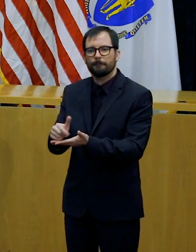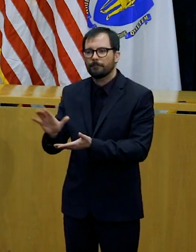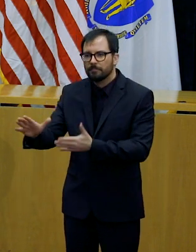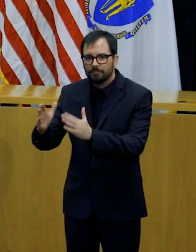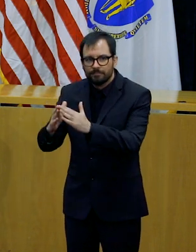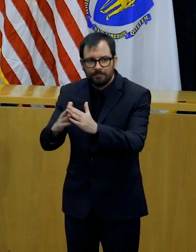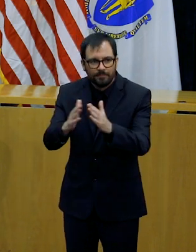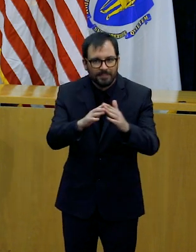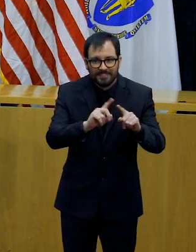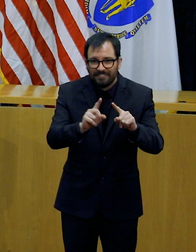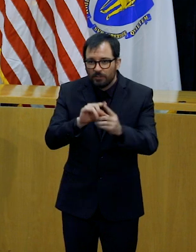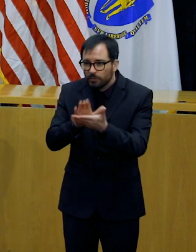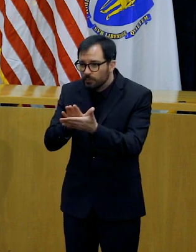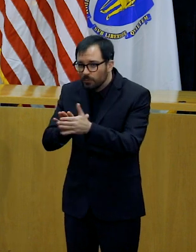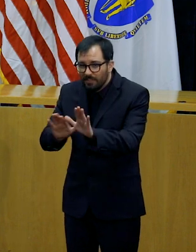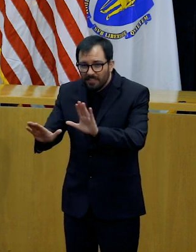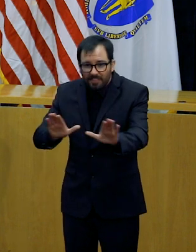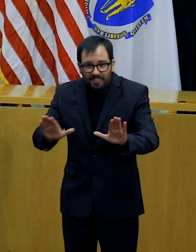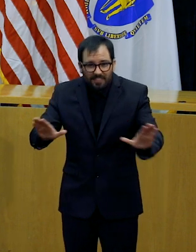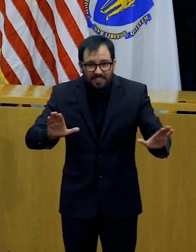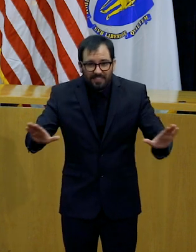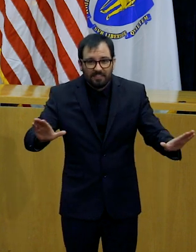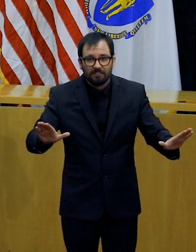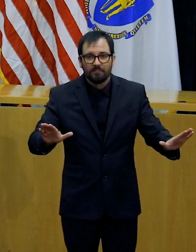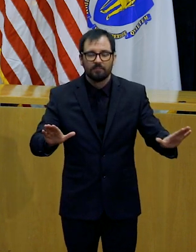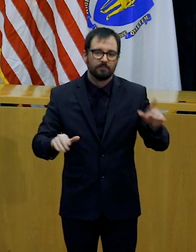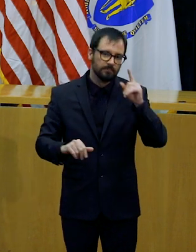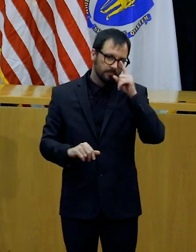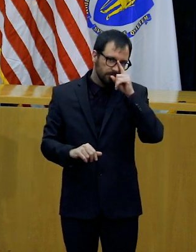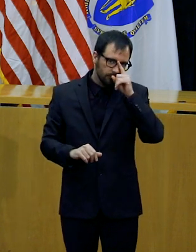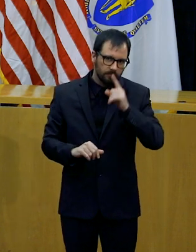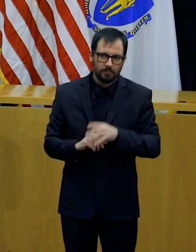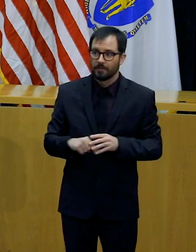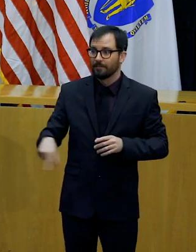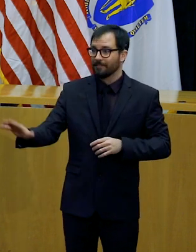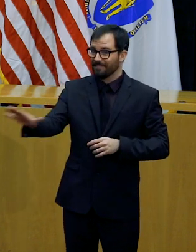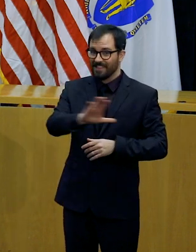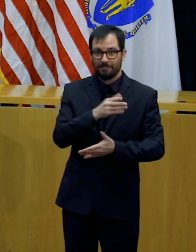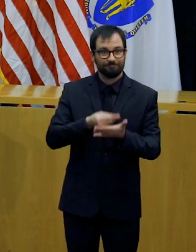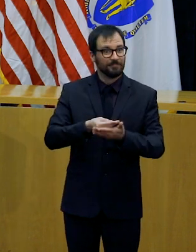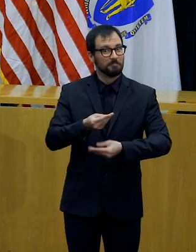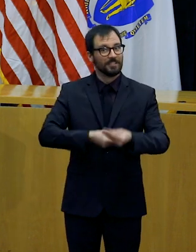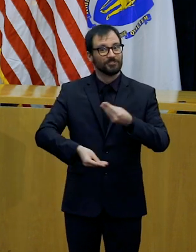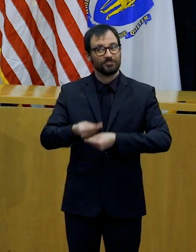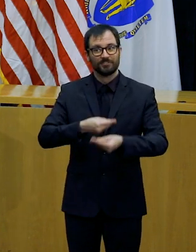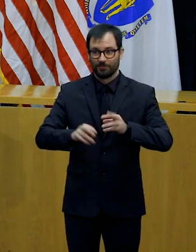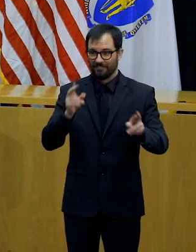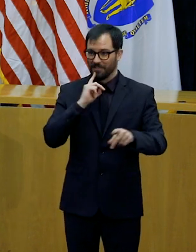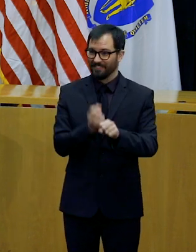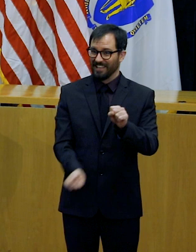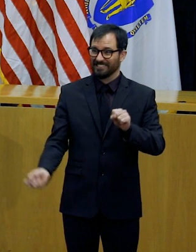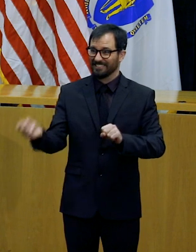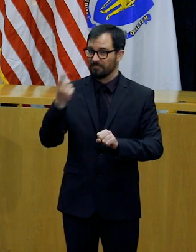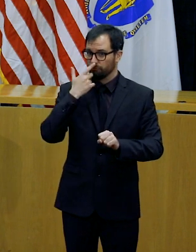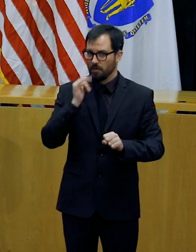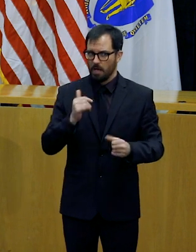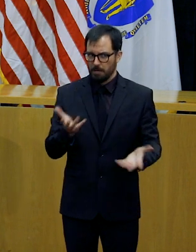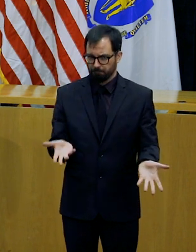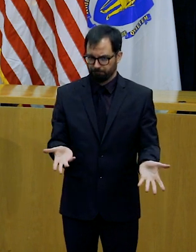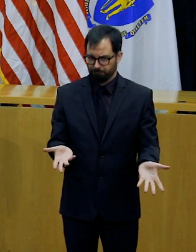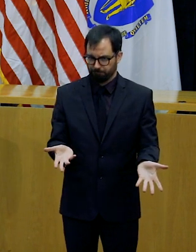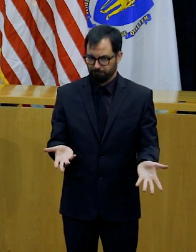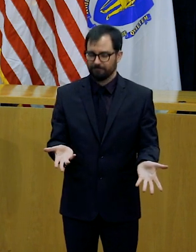in need of proposing and passing budgets for the next fiscal year. But the statutorily required vote